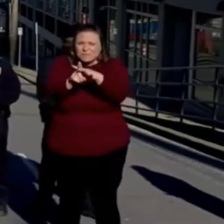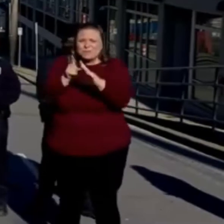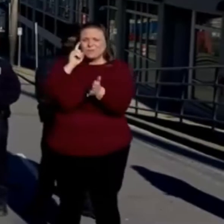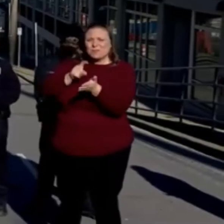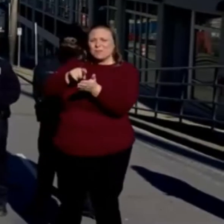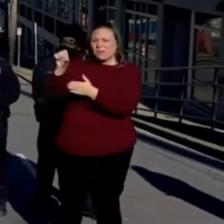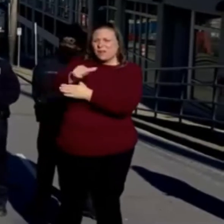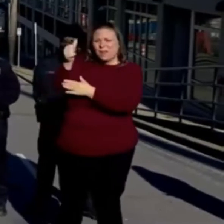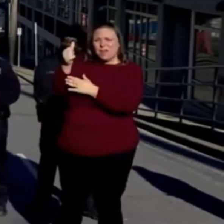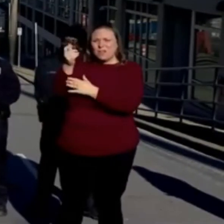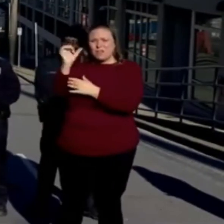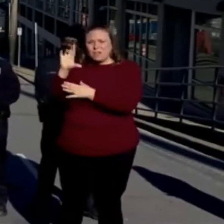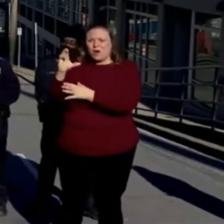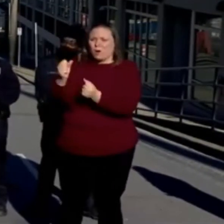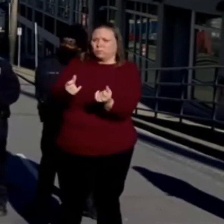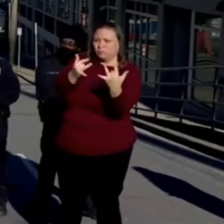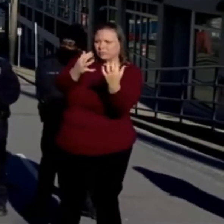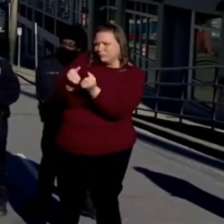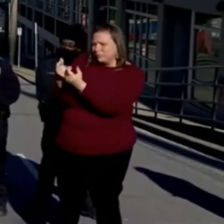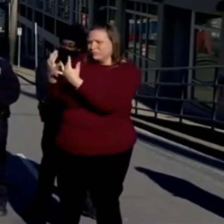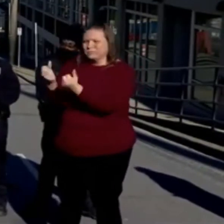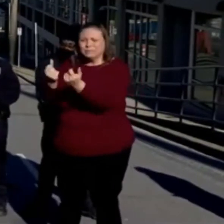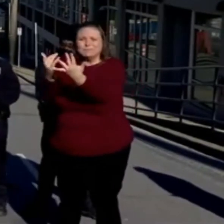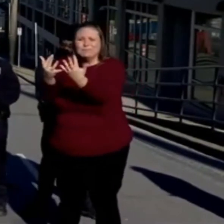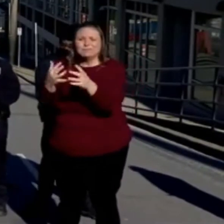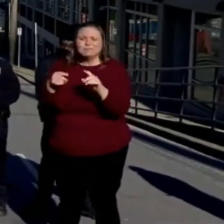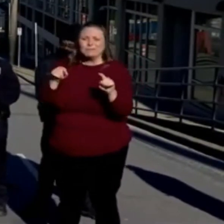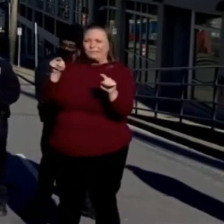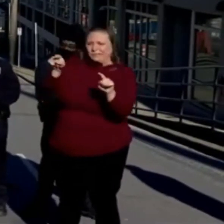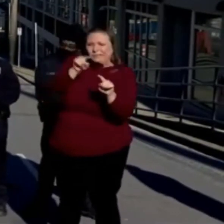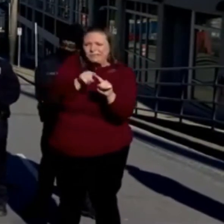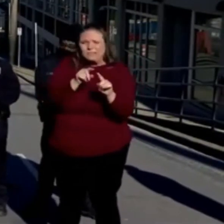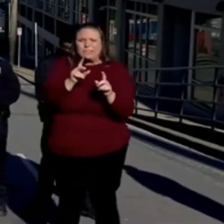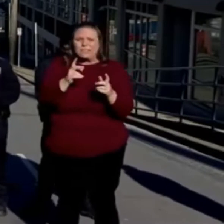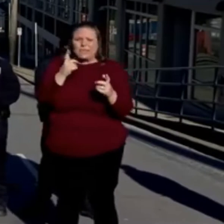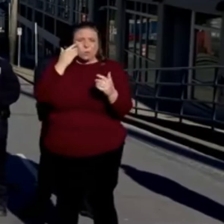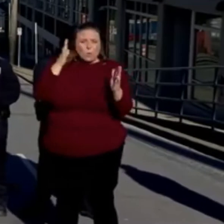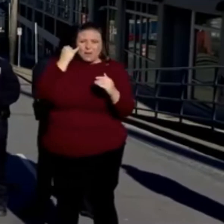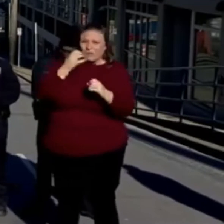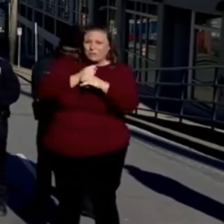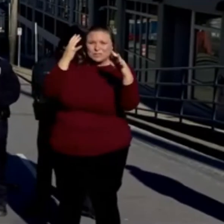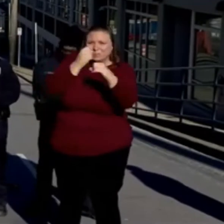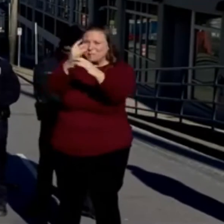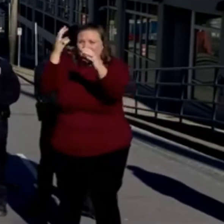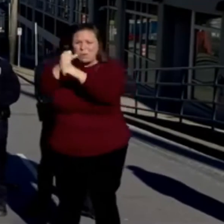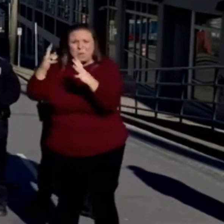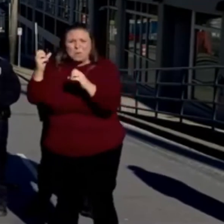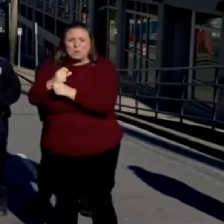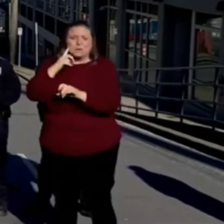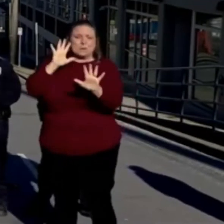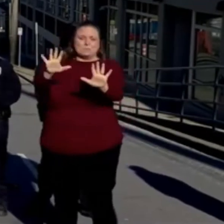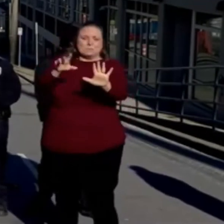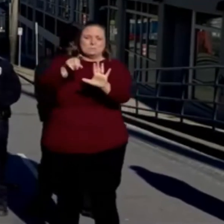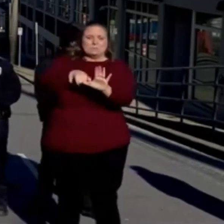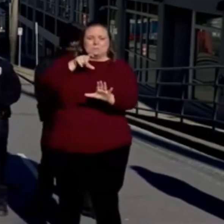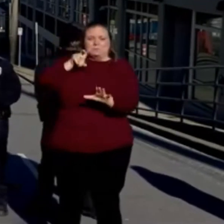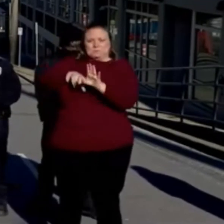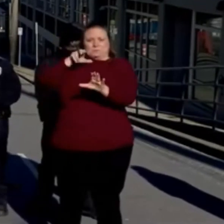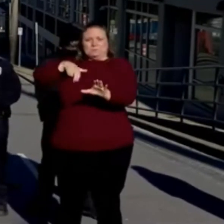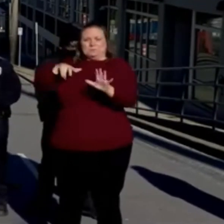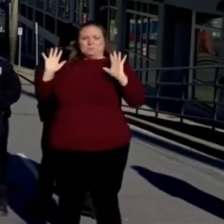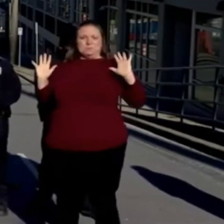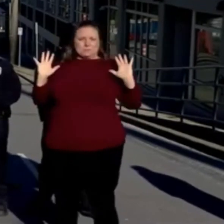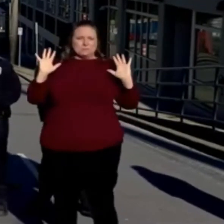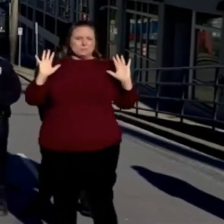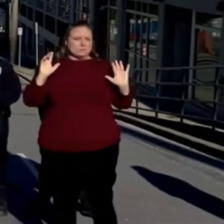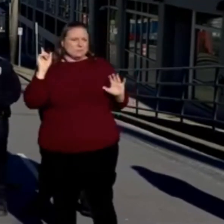cars were on fire in the area. I wasn't sure if possibly they were going to explode too, so at that time, I pulled back and